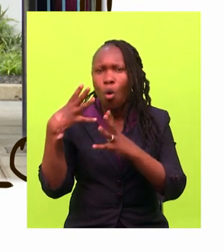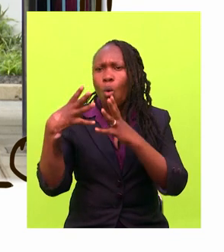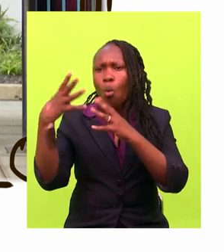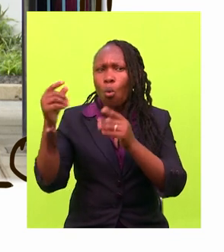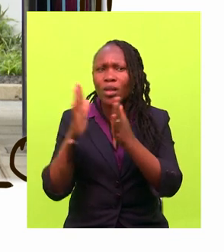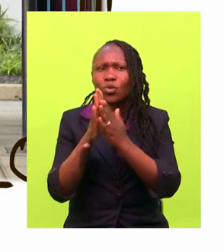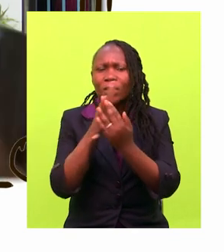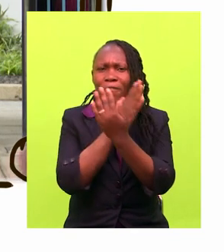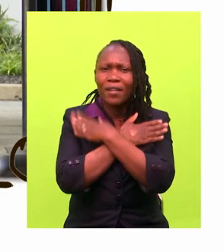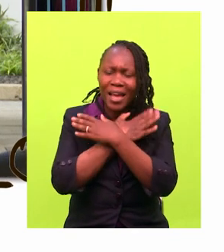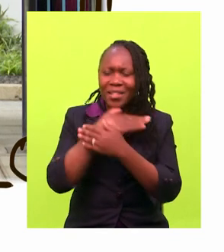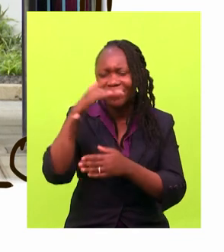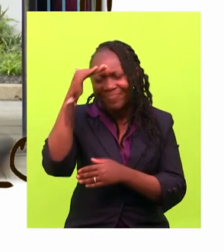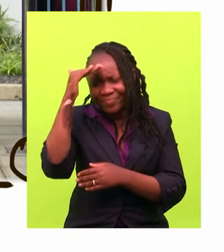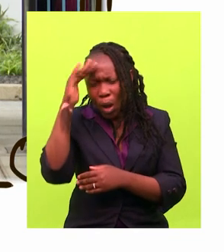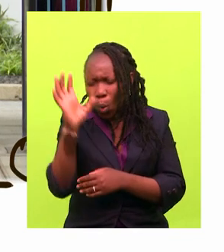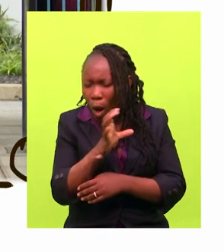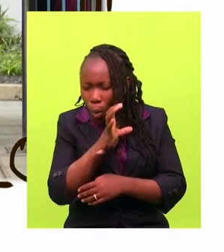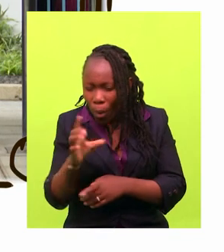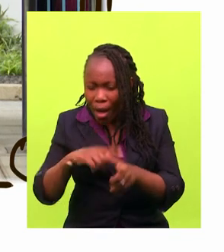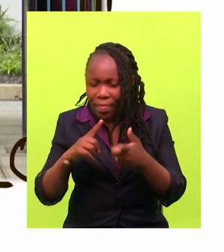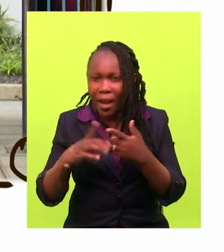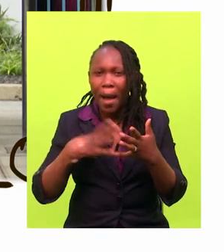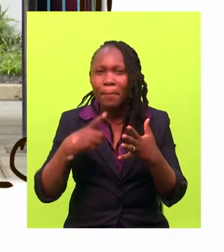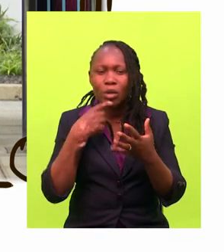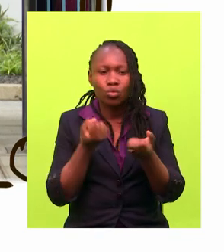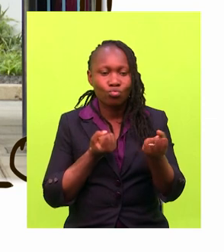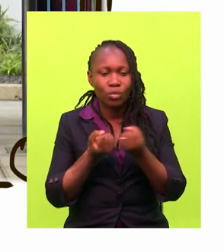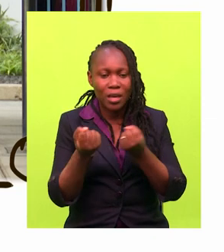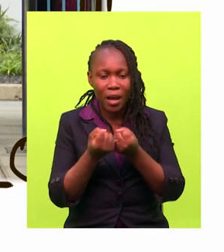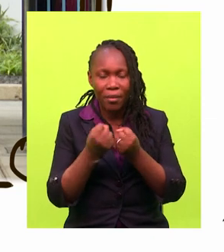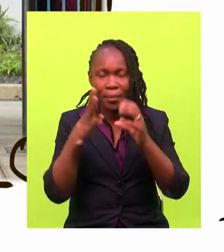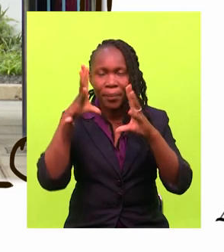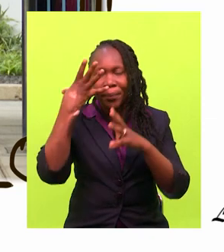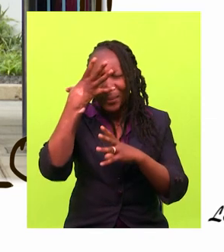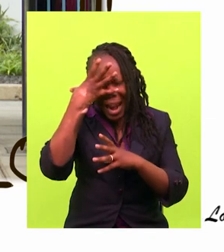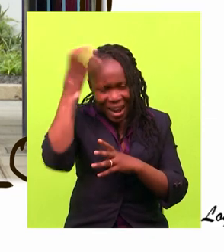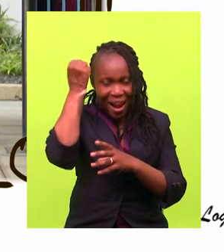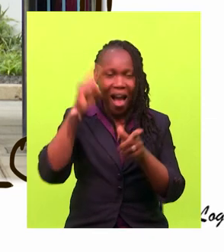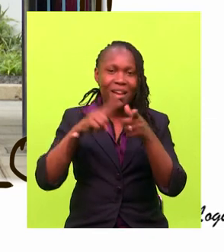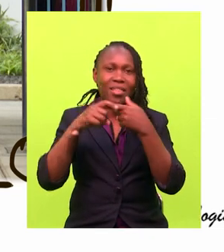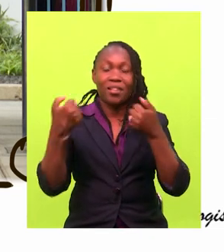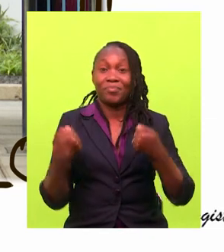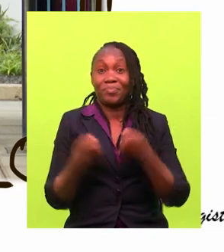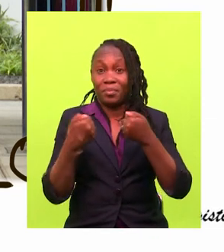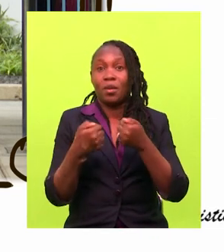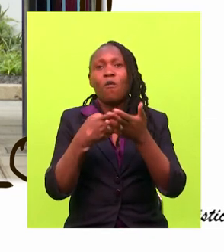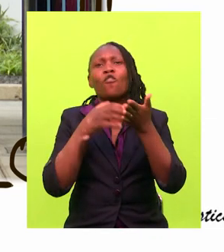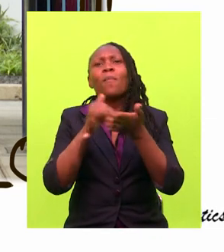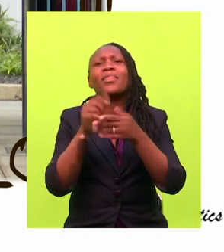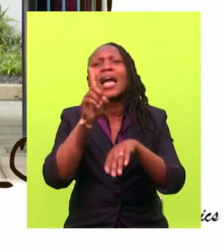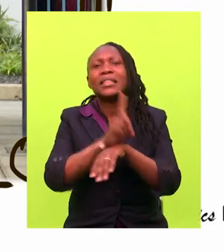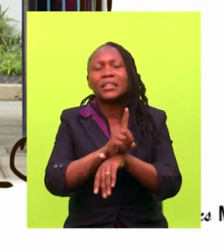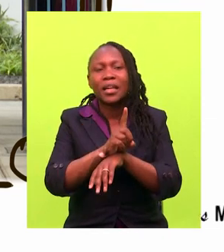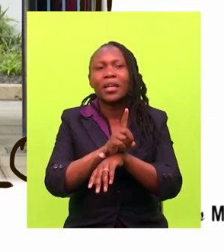She went out with friends, drank and then apparently the person who was driving the car was also drunk. So they got into an accident and